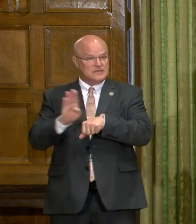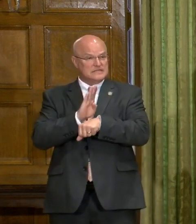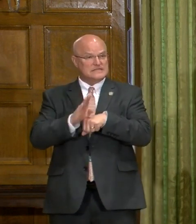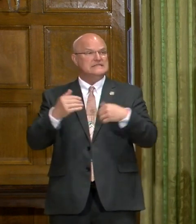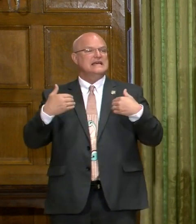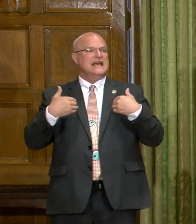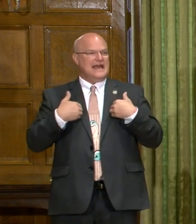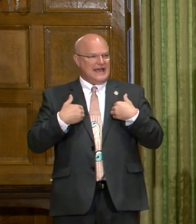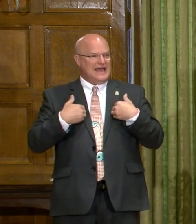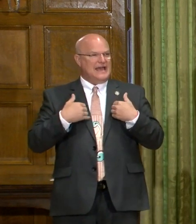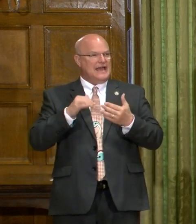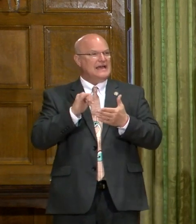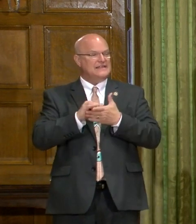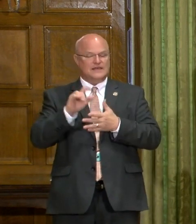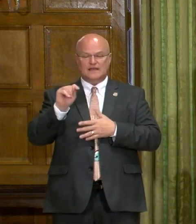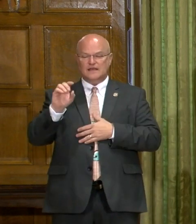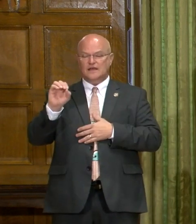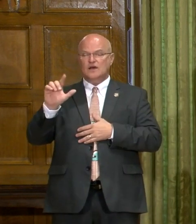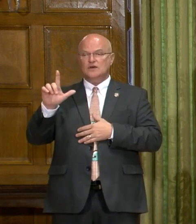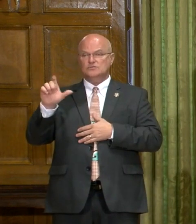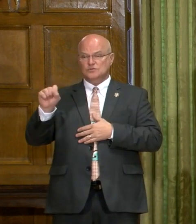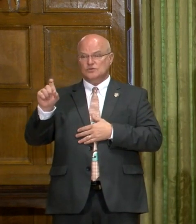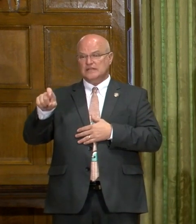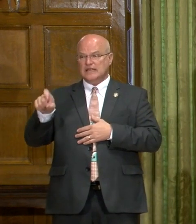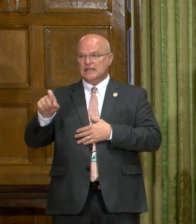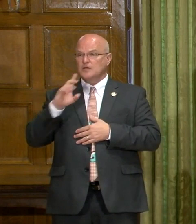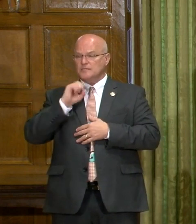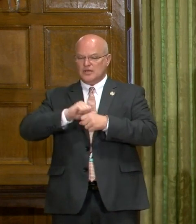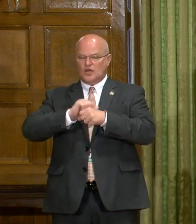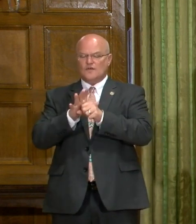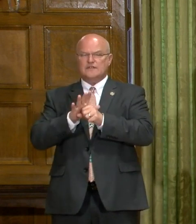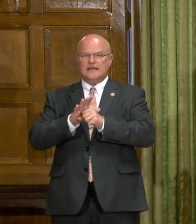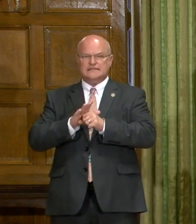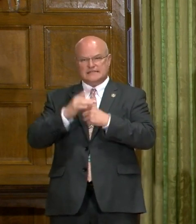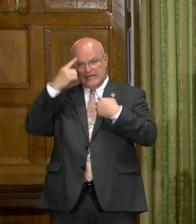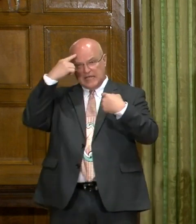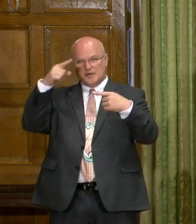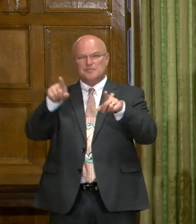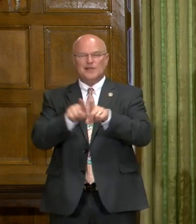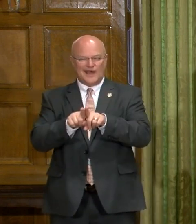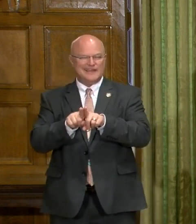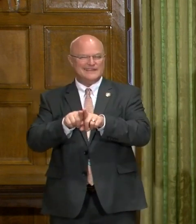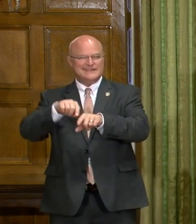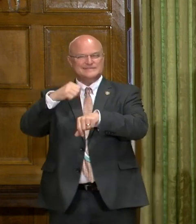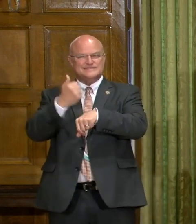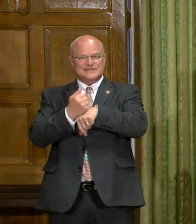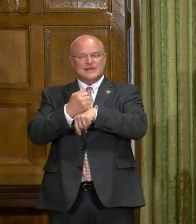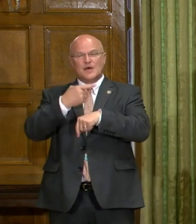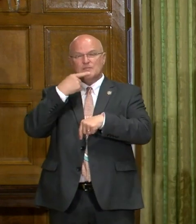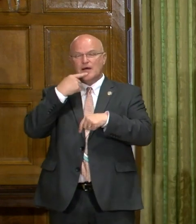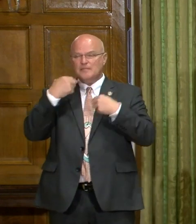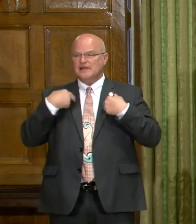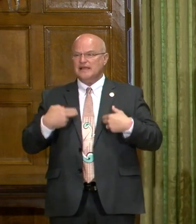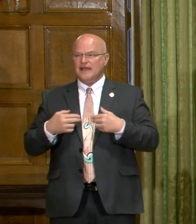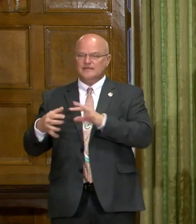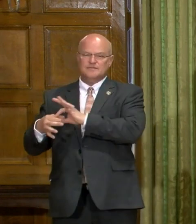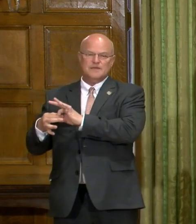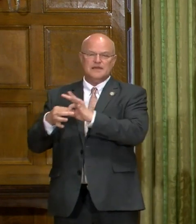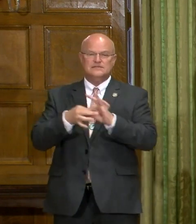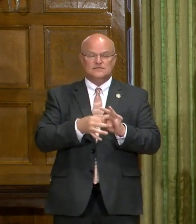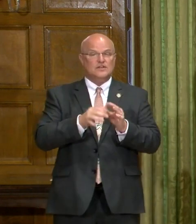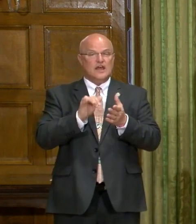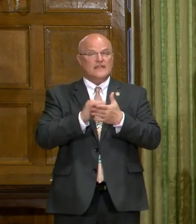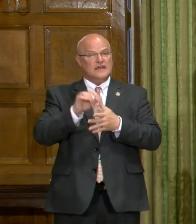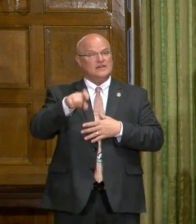has the tools that they need to be COVID-19 compliant, to put in the public health measures that